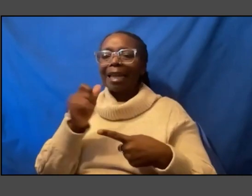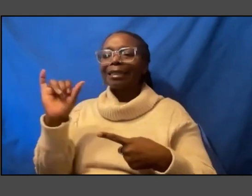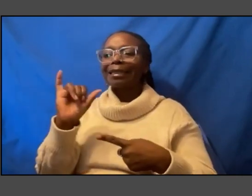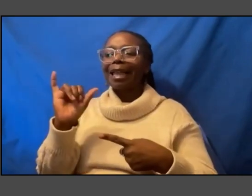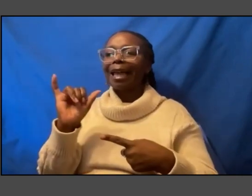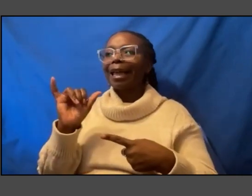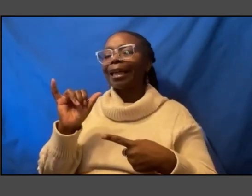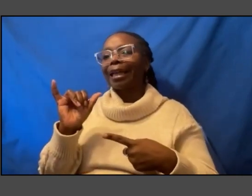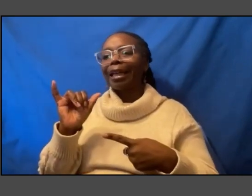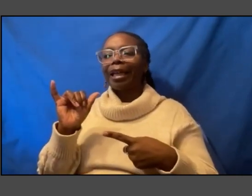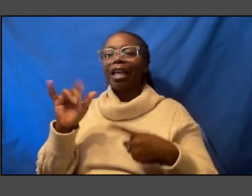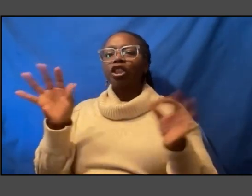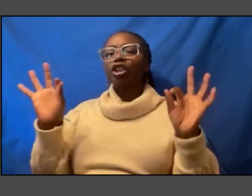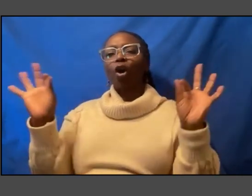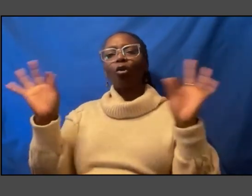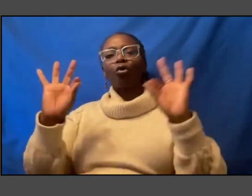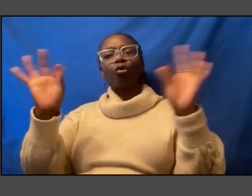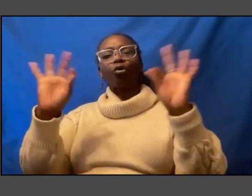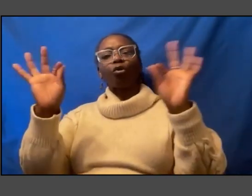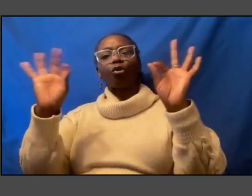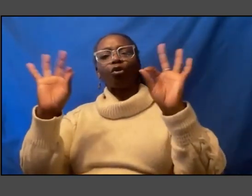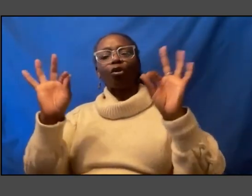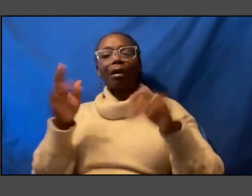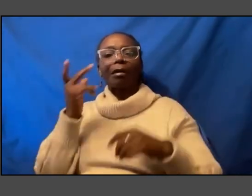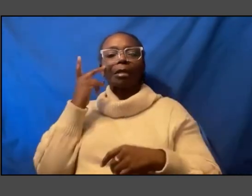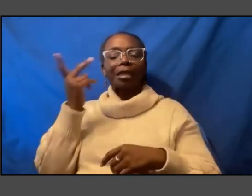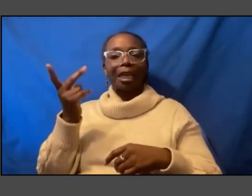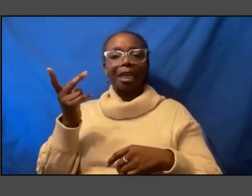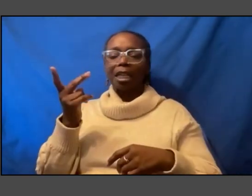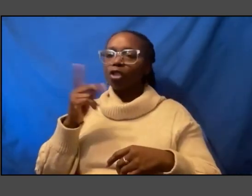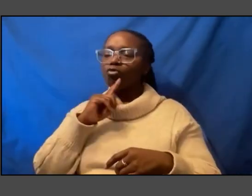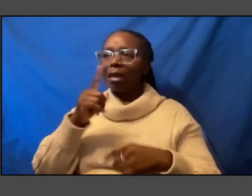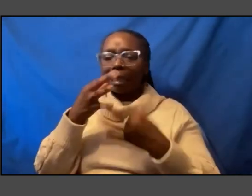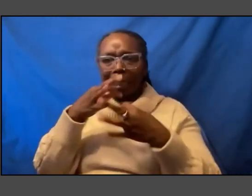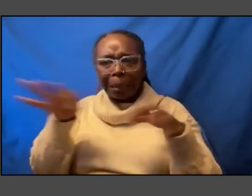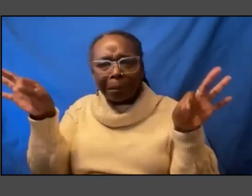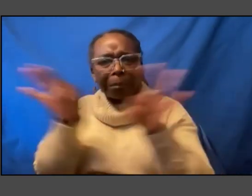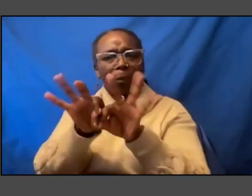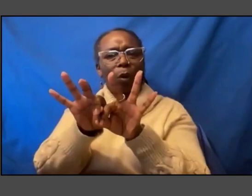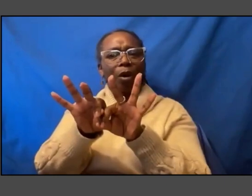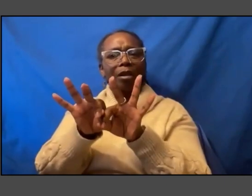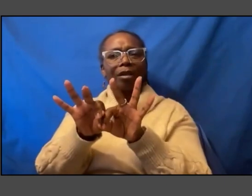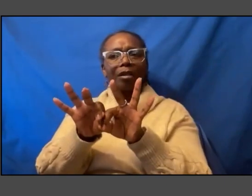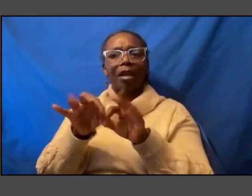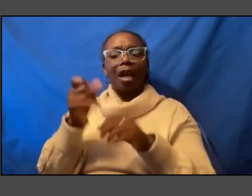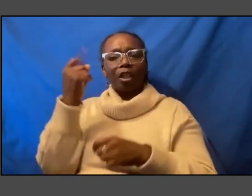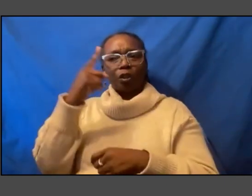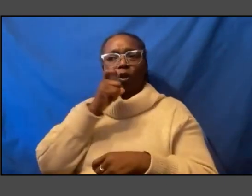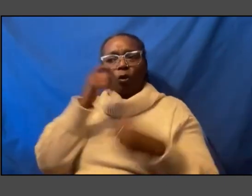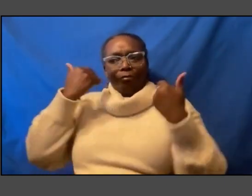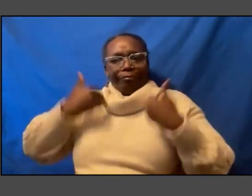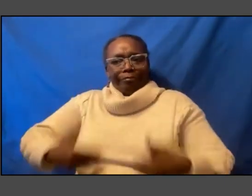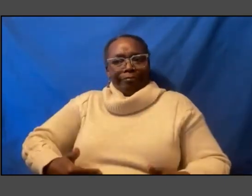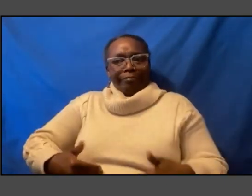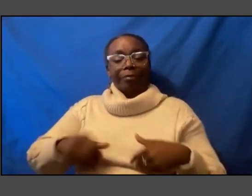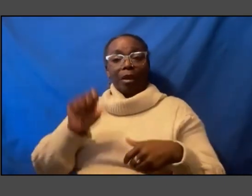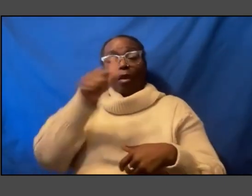but seen as quintessential central to our understanding of who we are the other piece was the desire to